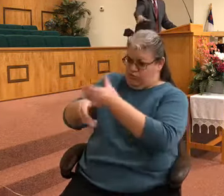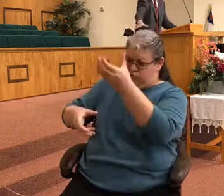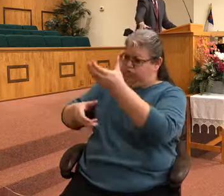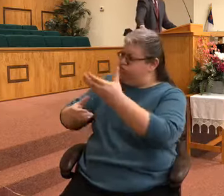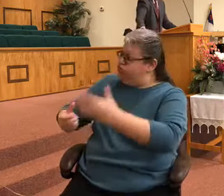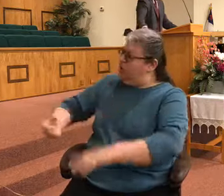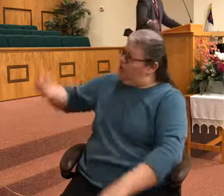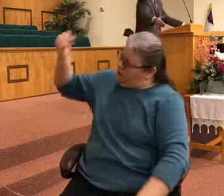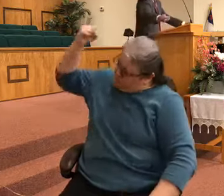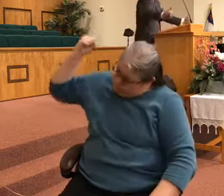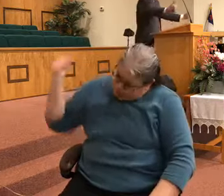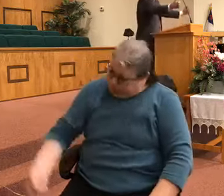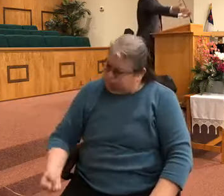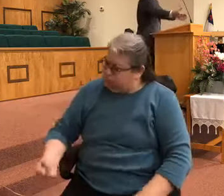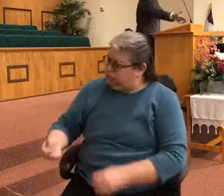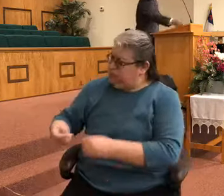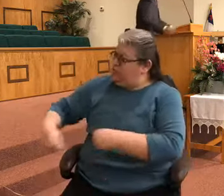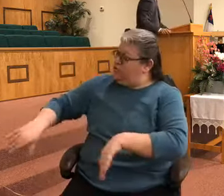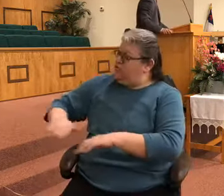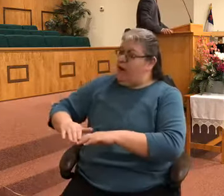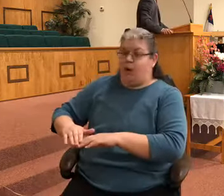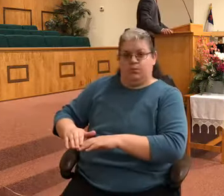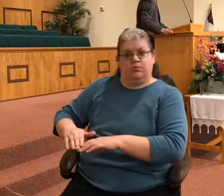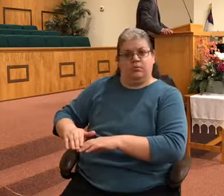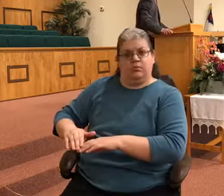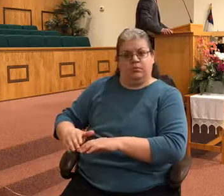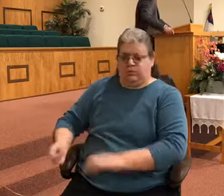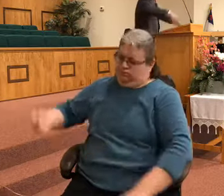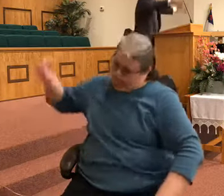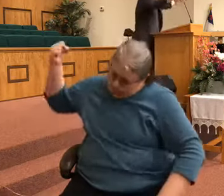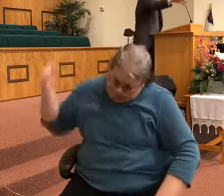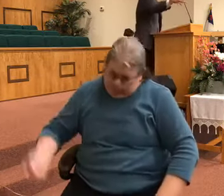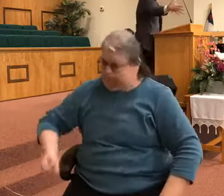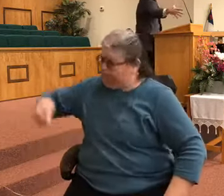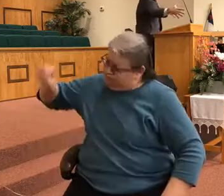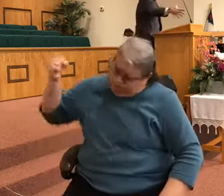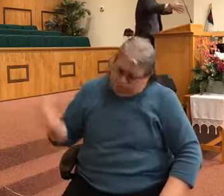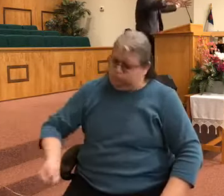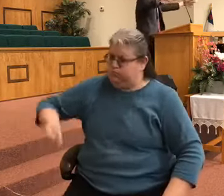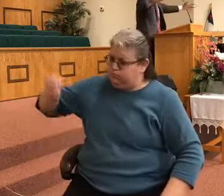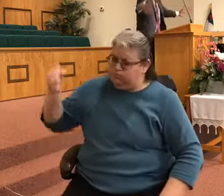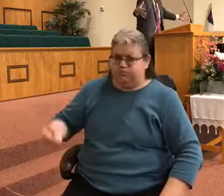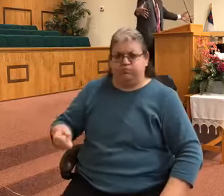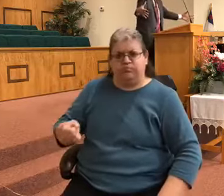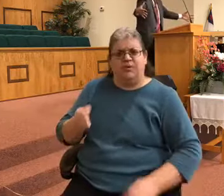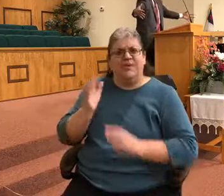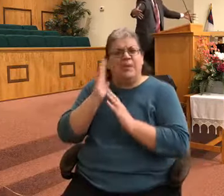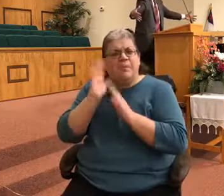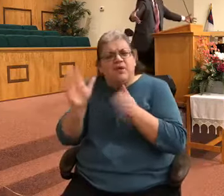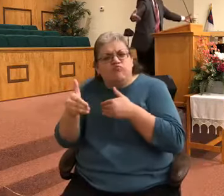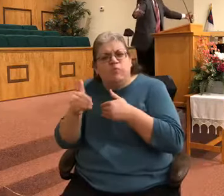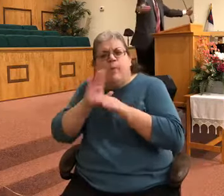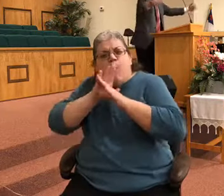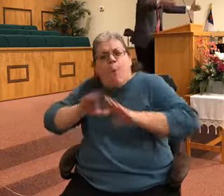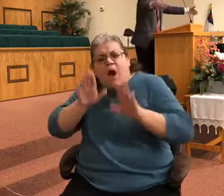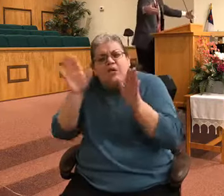mean, what ground? The ground in the presence of the prophet. In the chamber room, in a quiet room, in a private